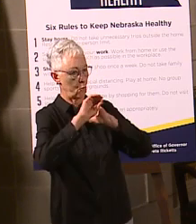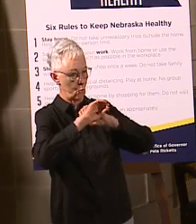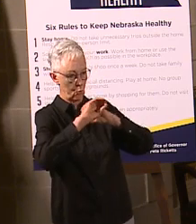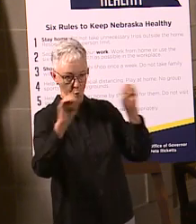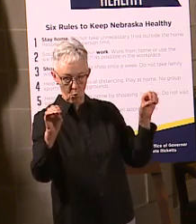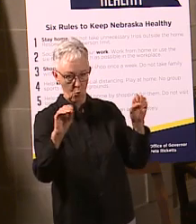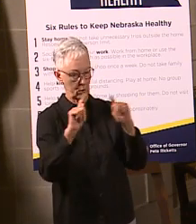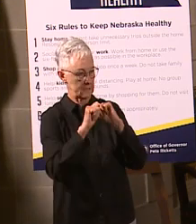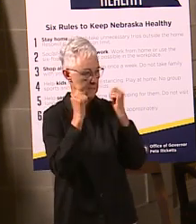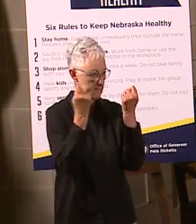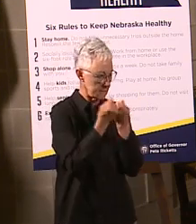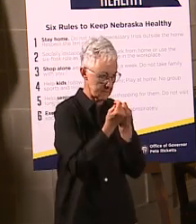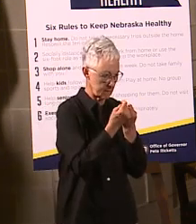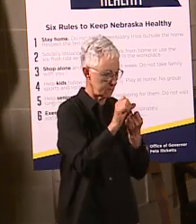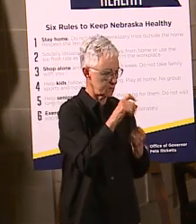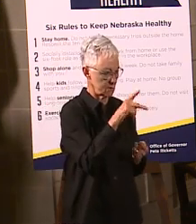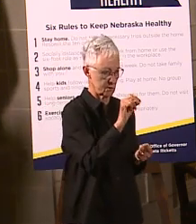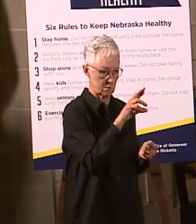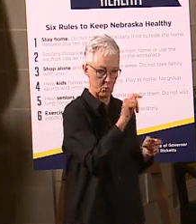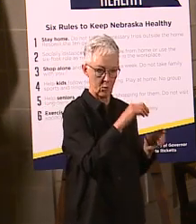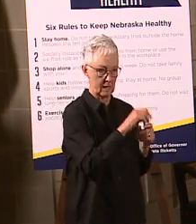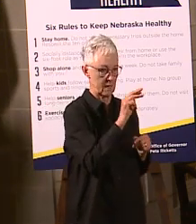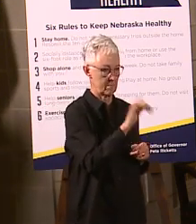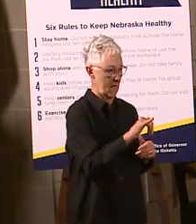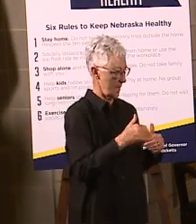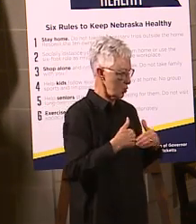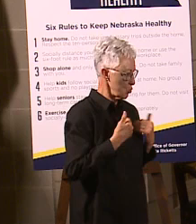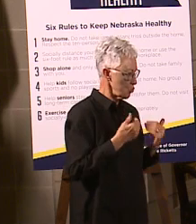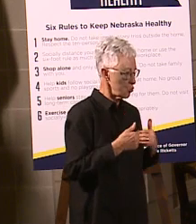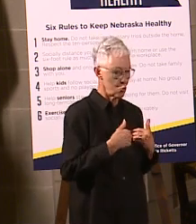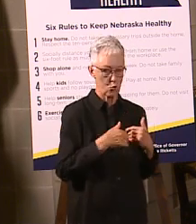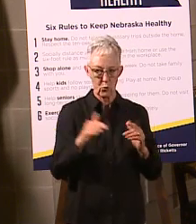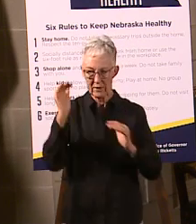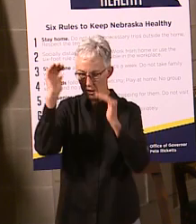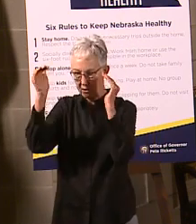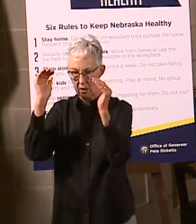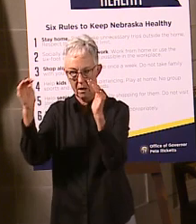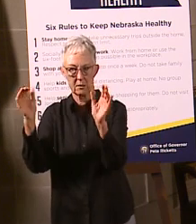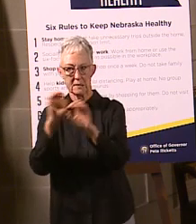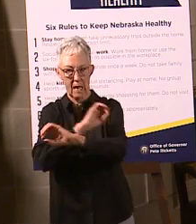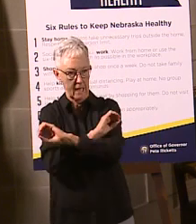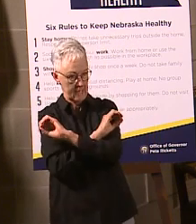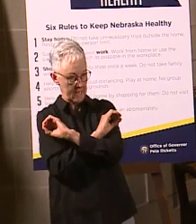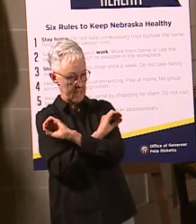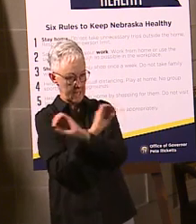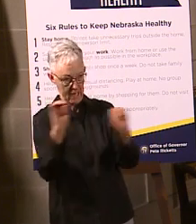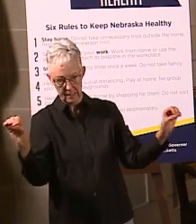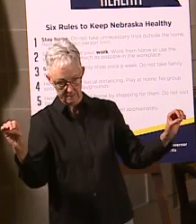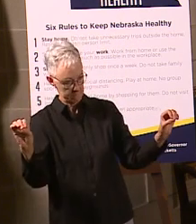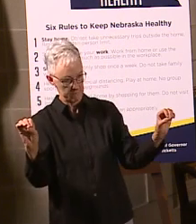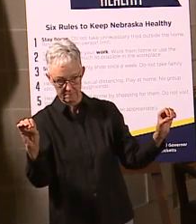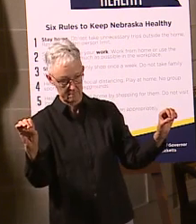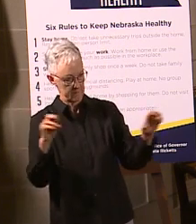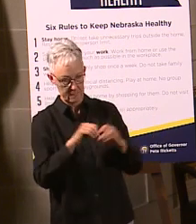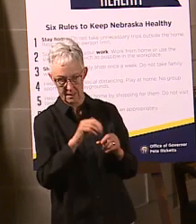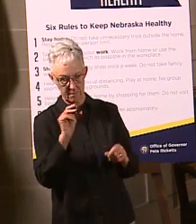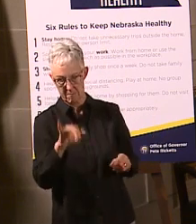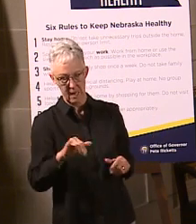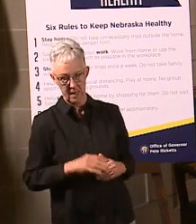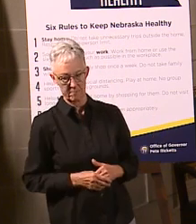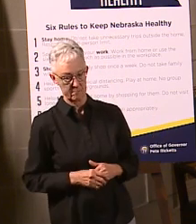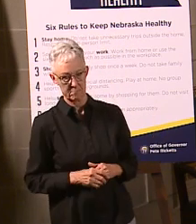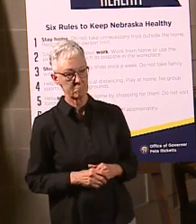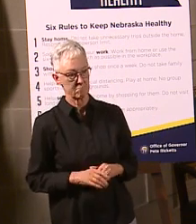sports in May. Not youth, not adult, nothing. Okay, so just we're clear. There's been some confusion on that. No organized team sports. So,